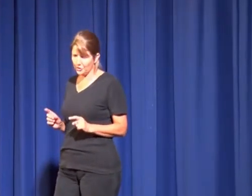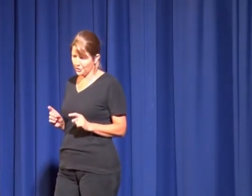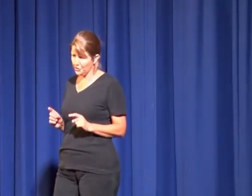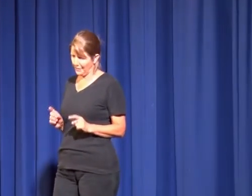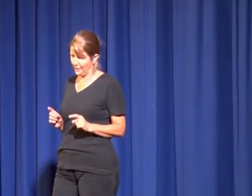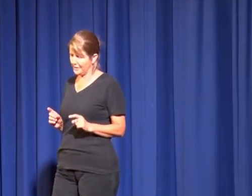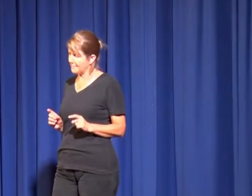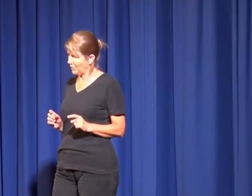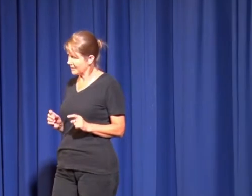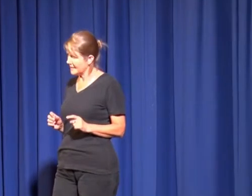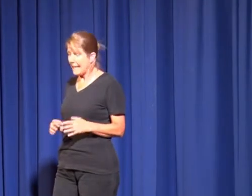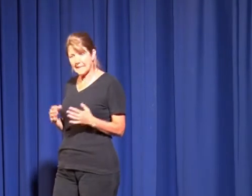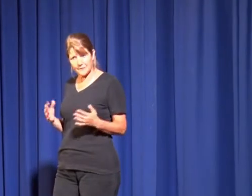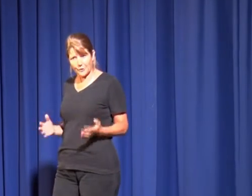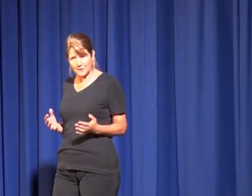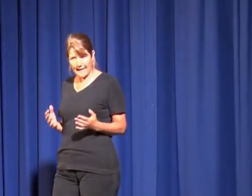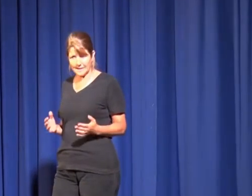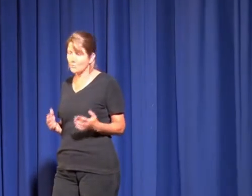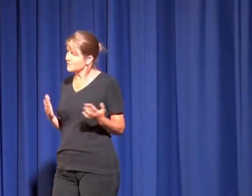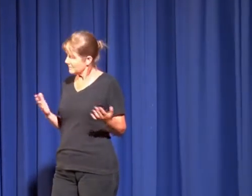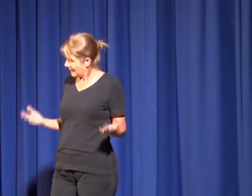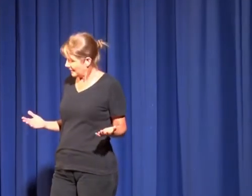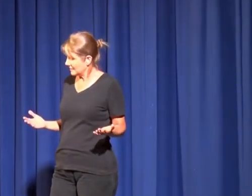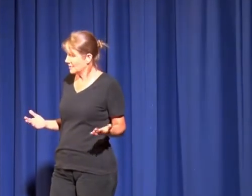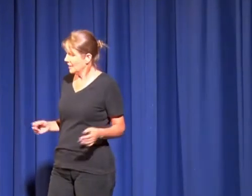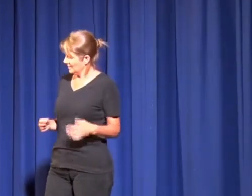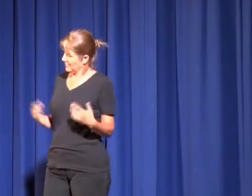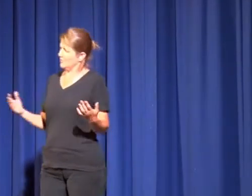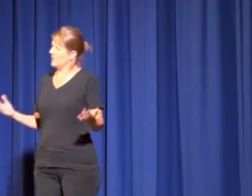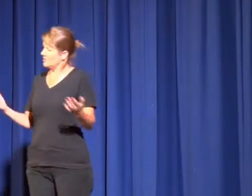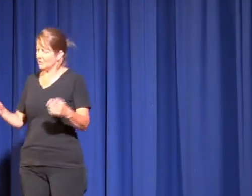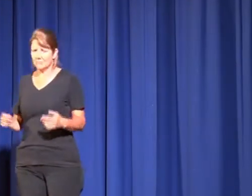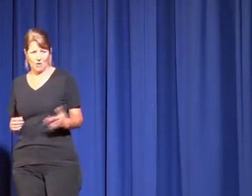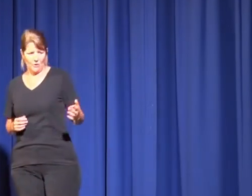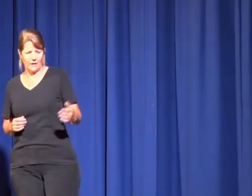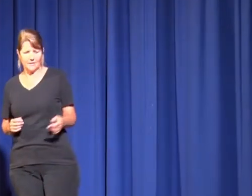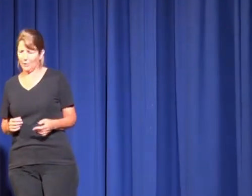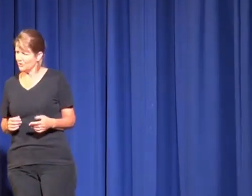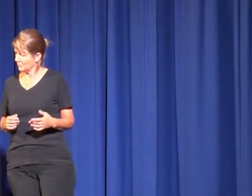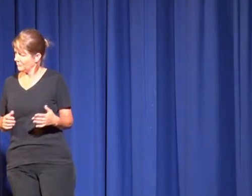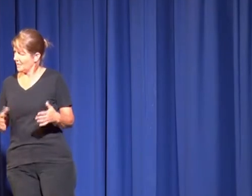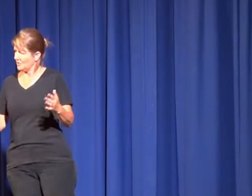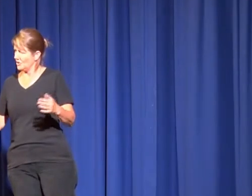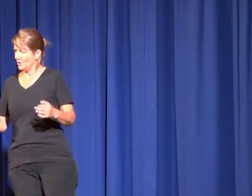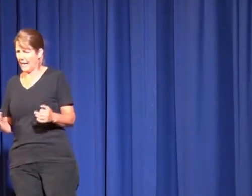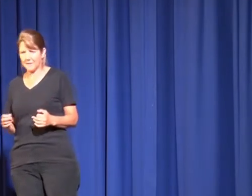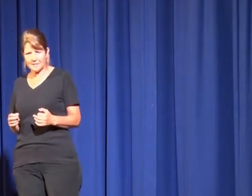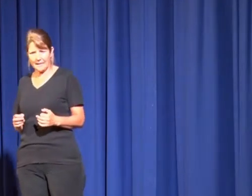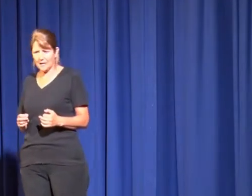go-to parent because his default answer was yes. Well, yes, you can go out, I suppose, or yes, you can have some money